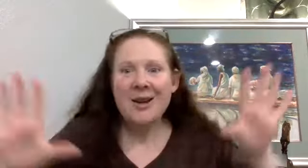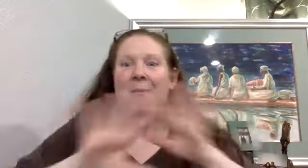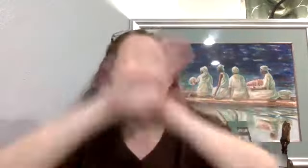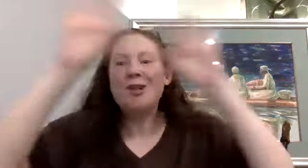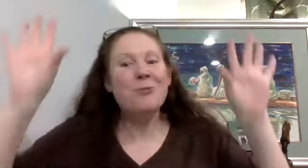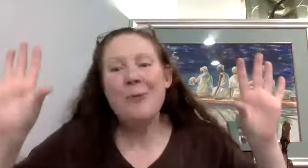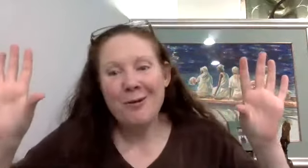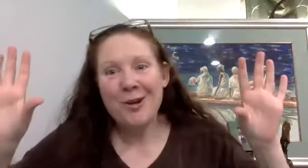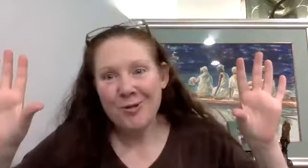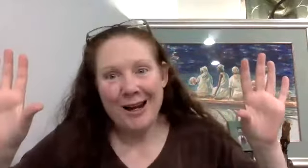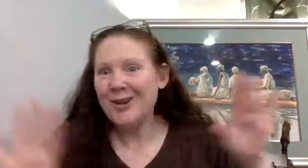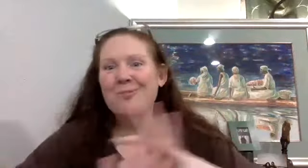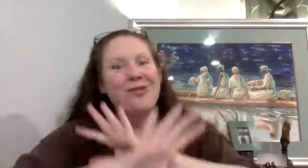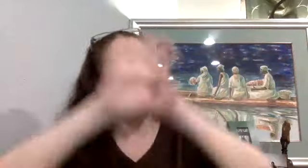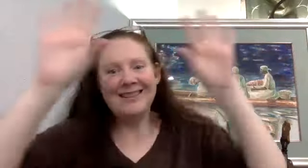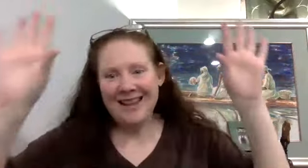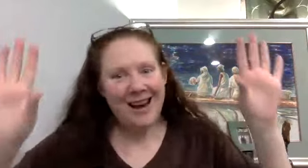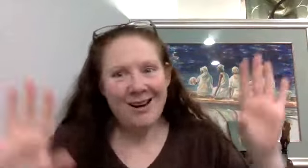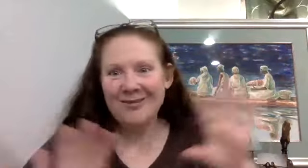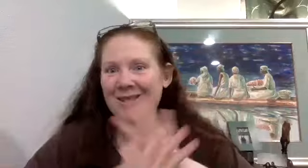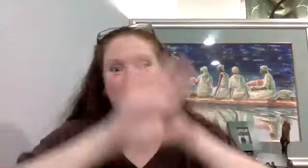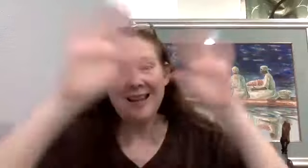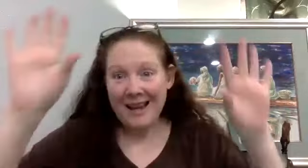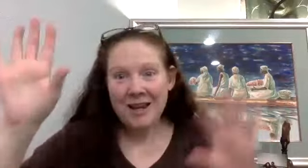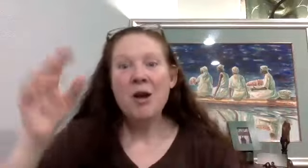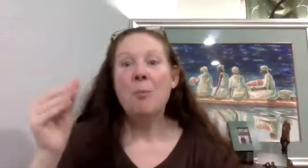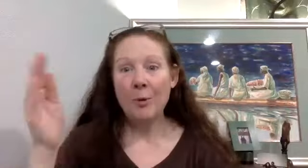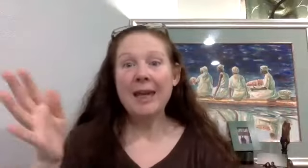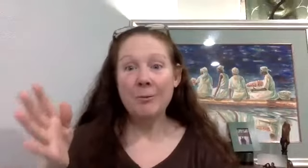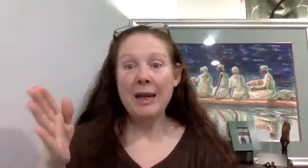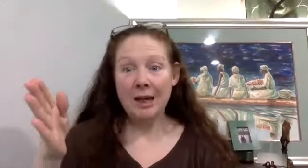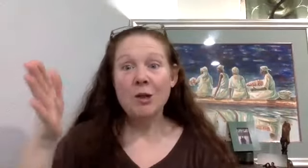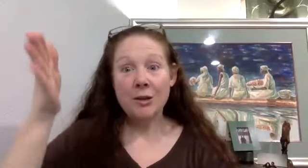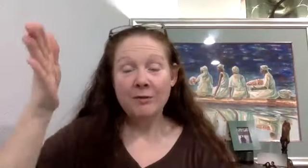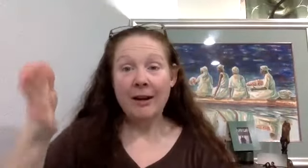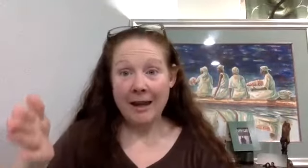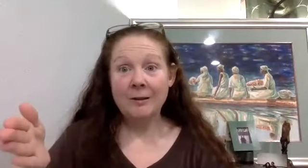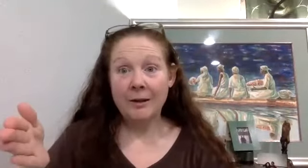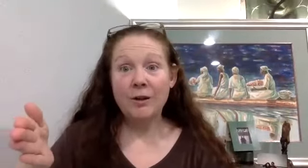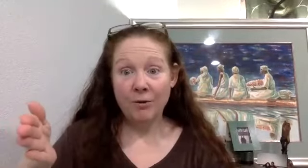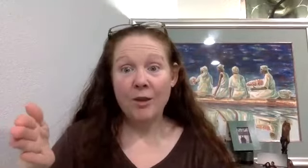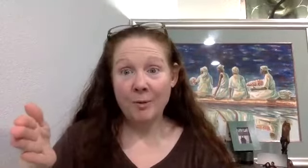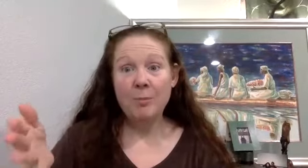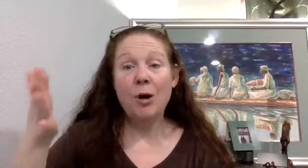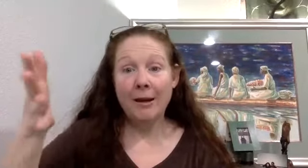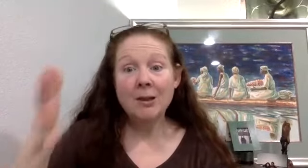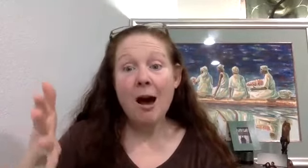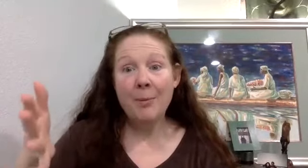I mean, we just, we went with our brains and our brains love to play, but we can, we can do this very analytical for other people on a topic